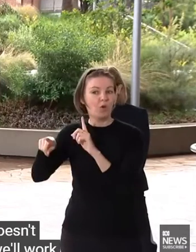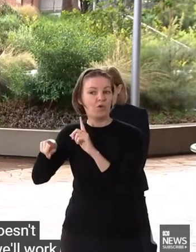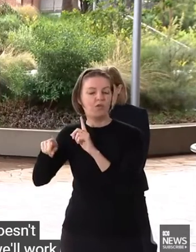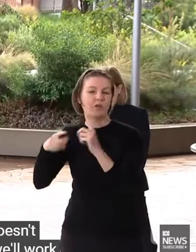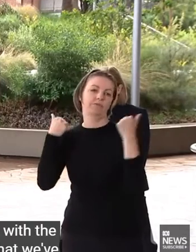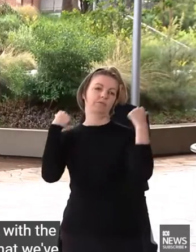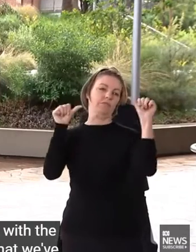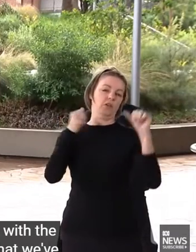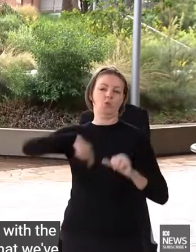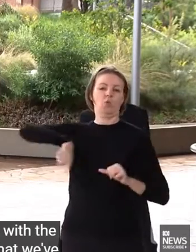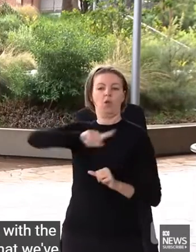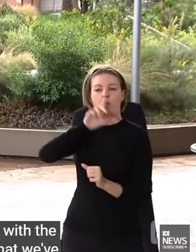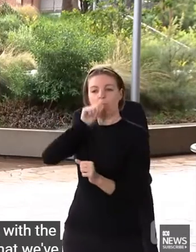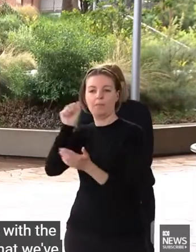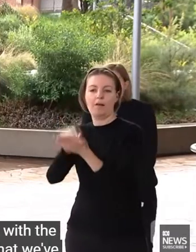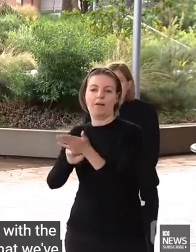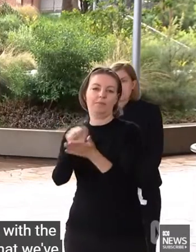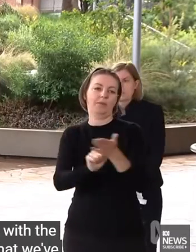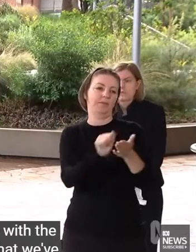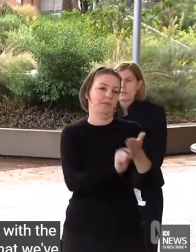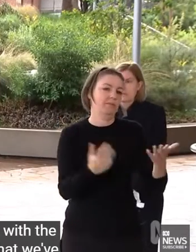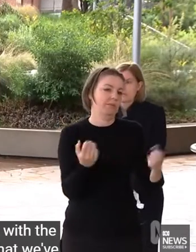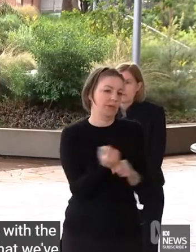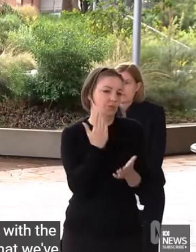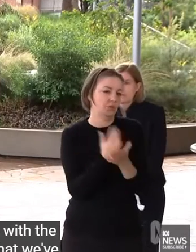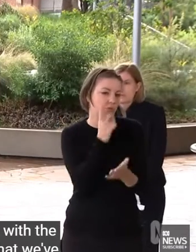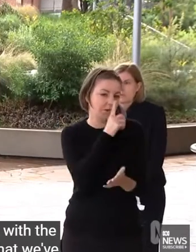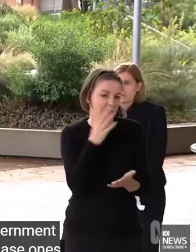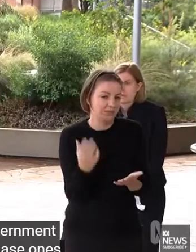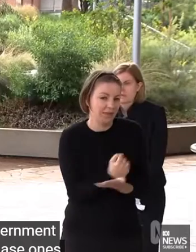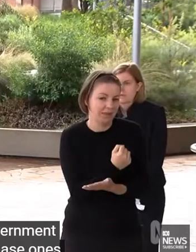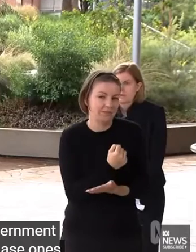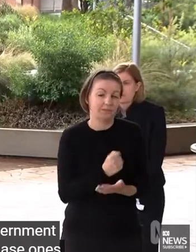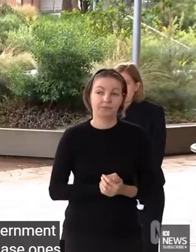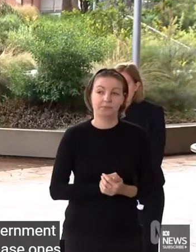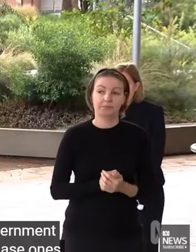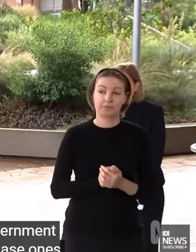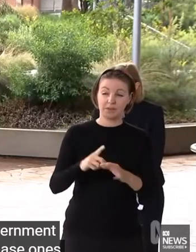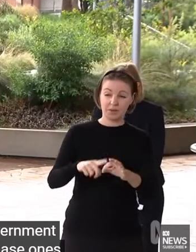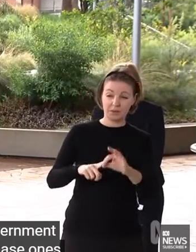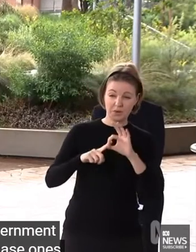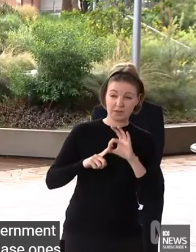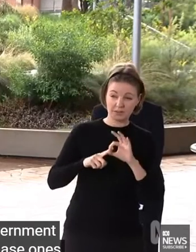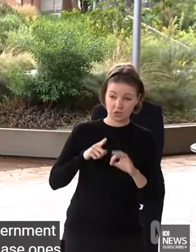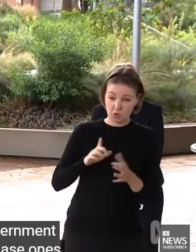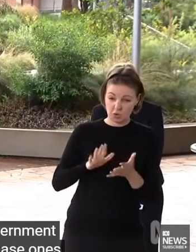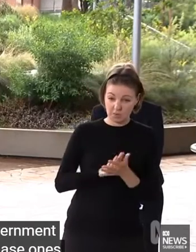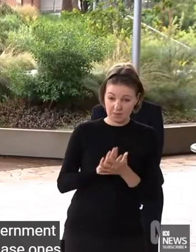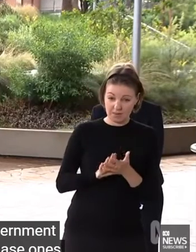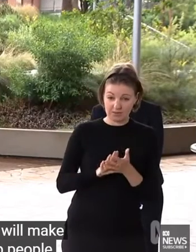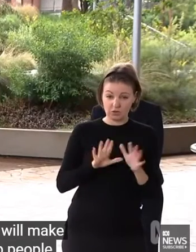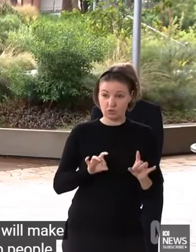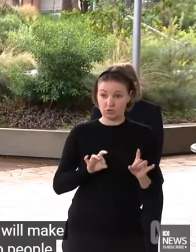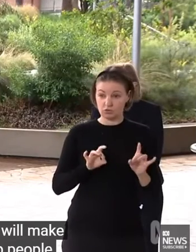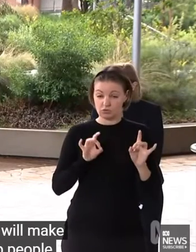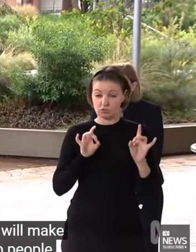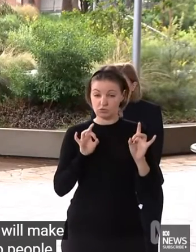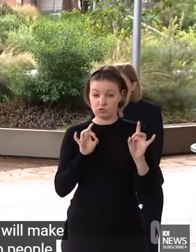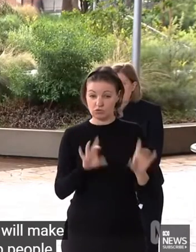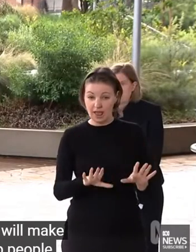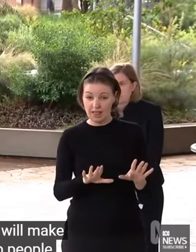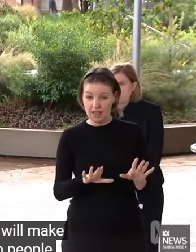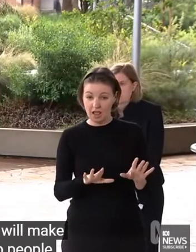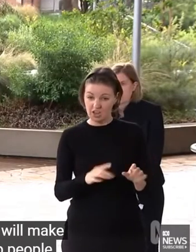difference and help keep people safe. Does that mean, Premier, that you believe that as a nation we've been slow to